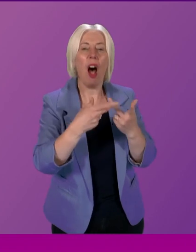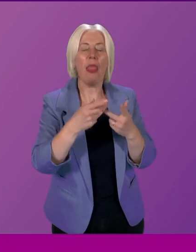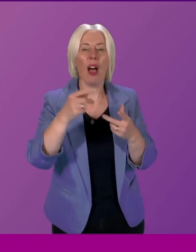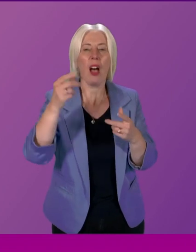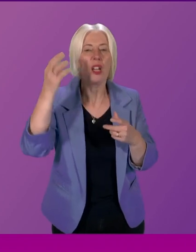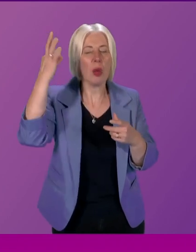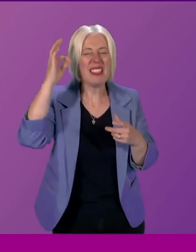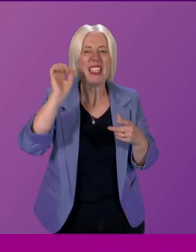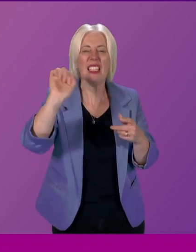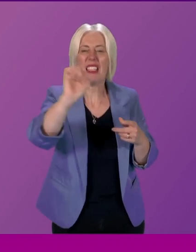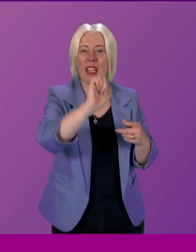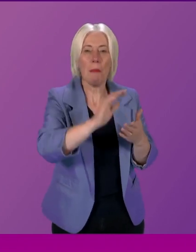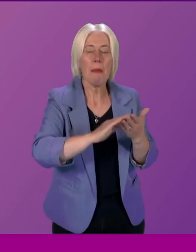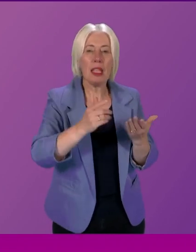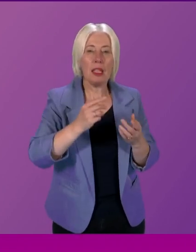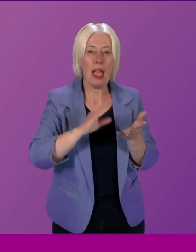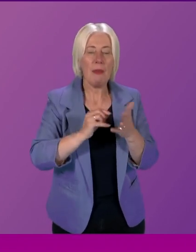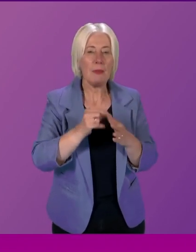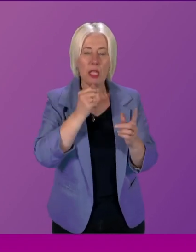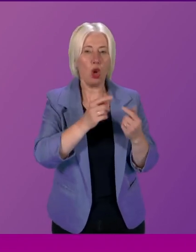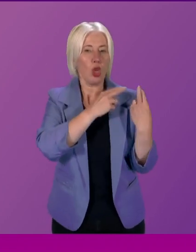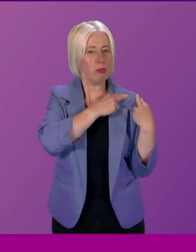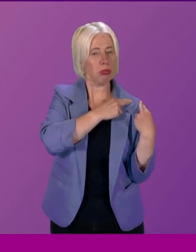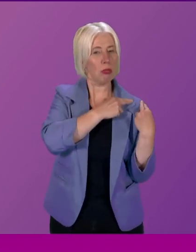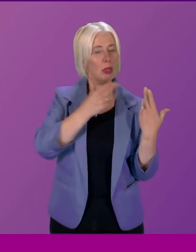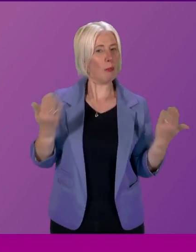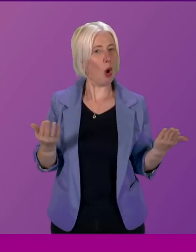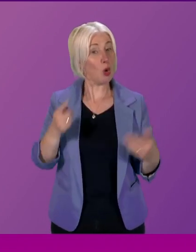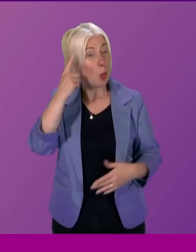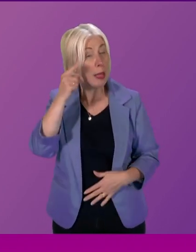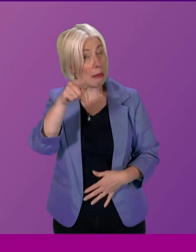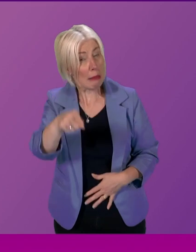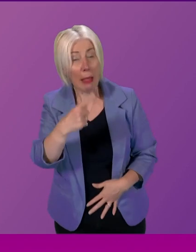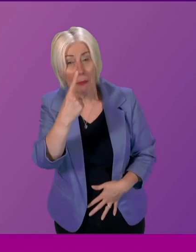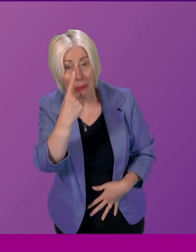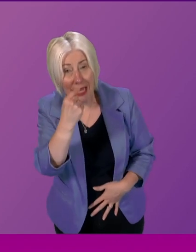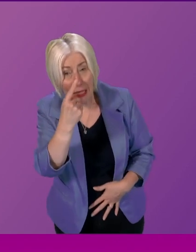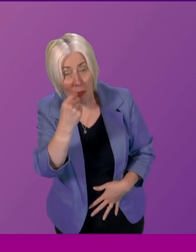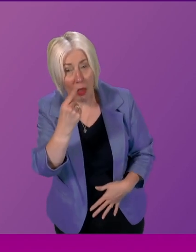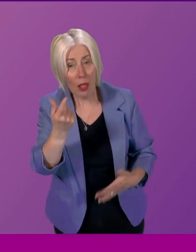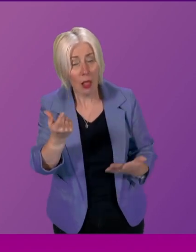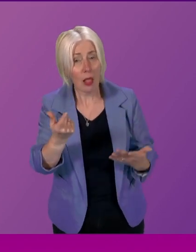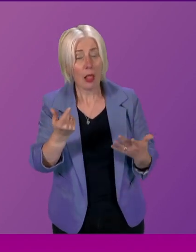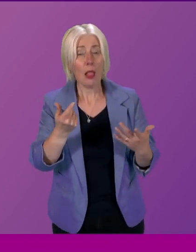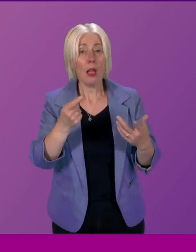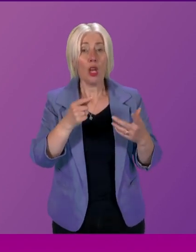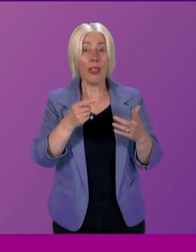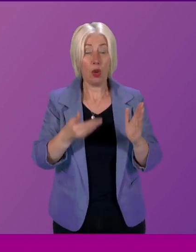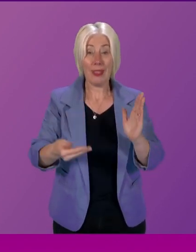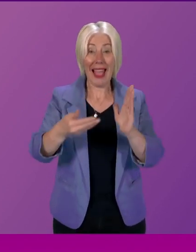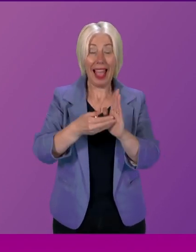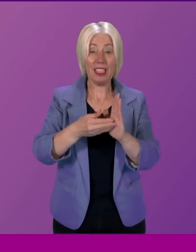accountability is not there anymore does he think that this might possibly counter-intuitively contribute to that less